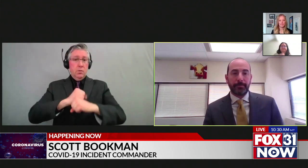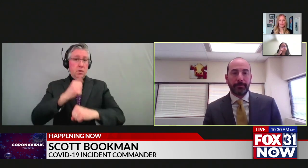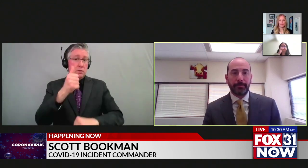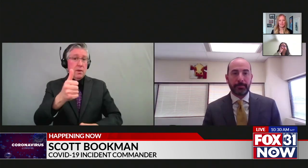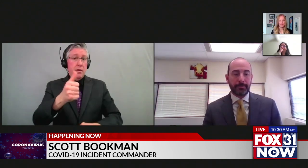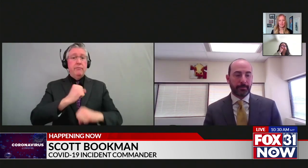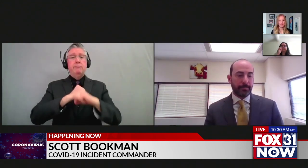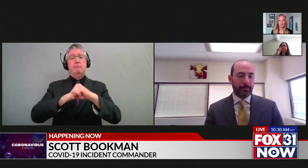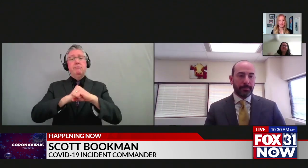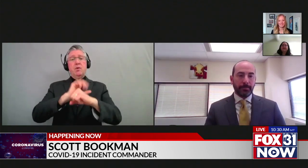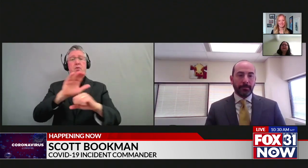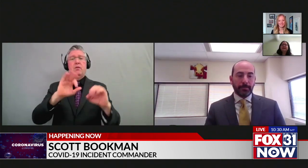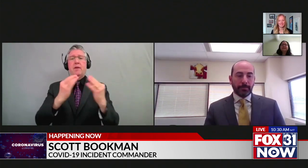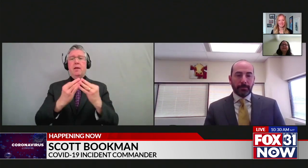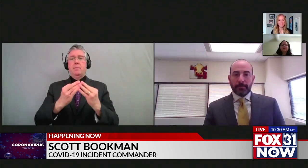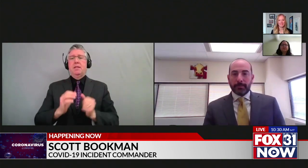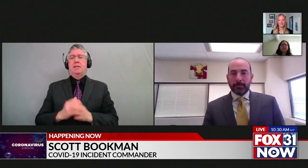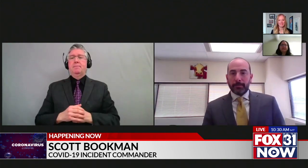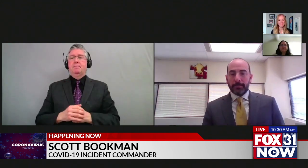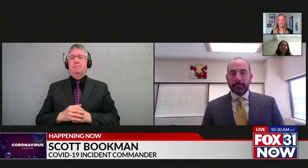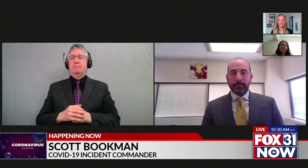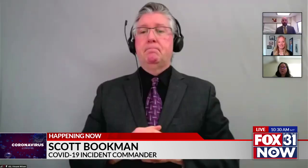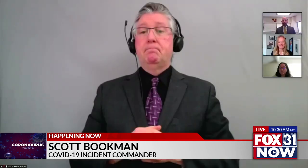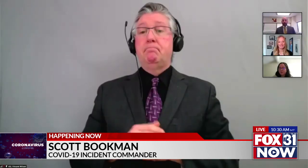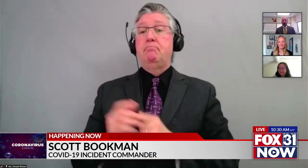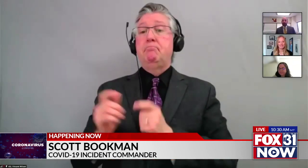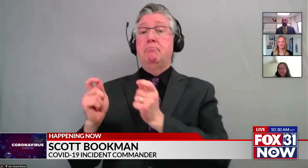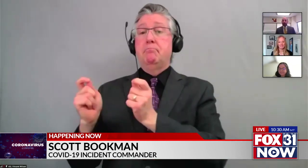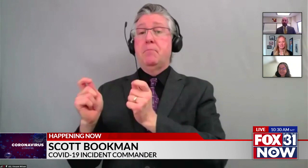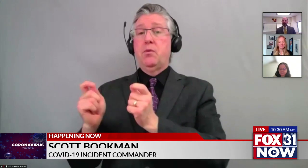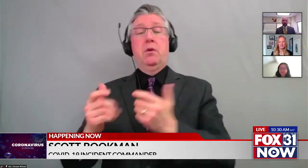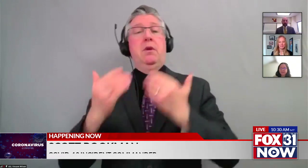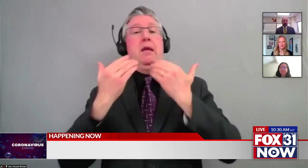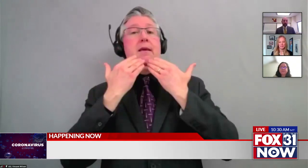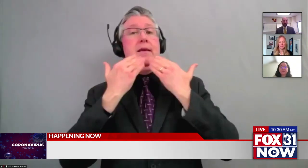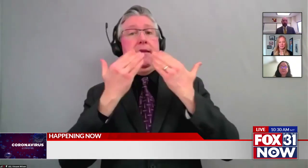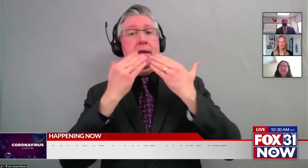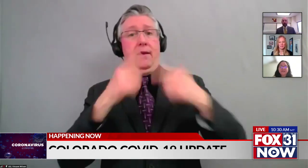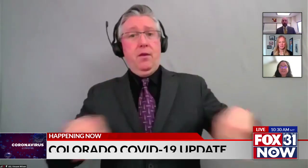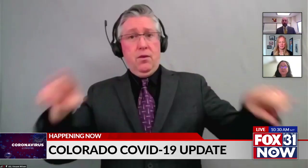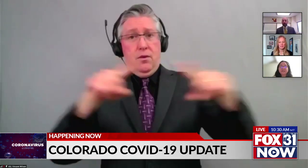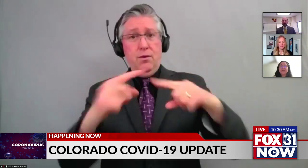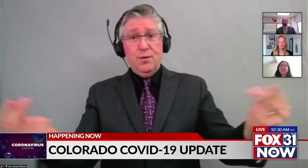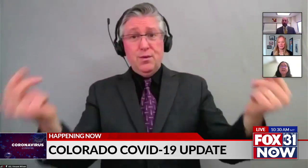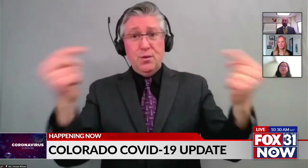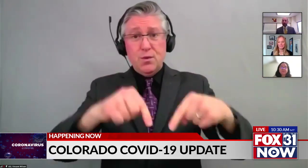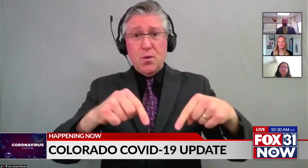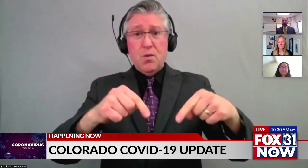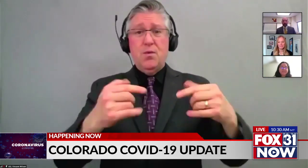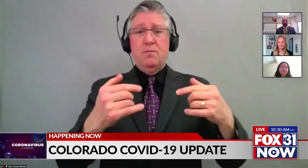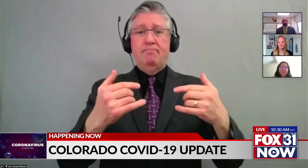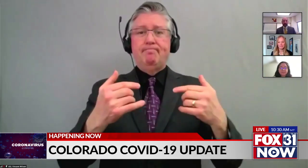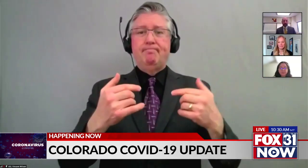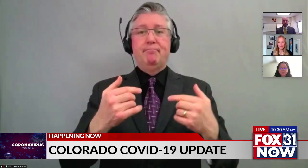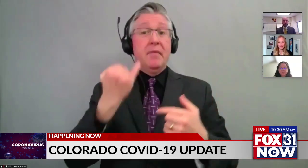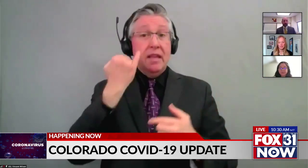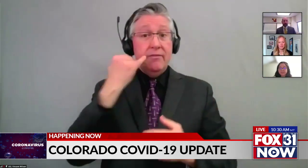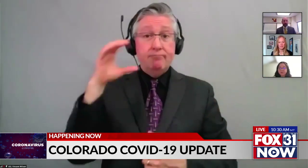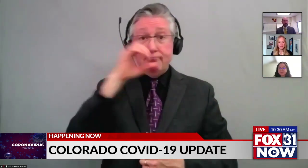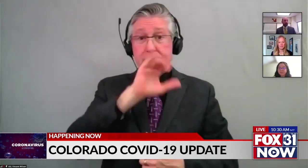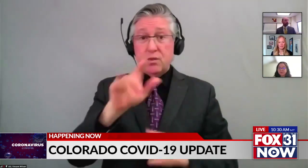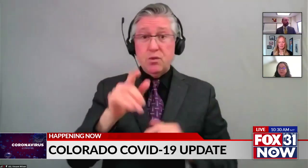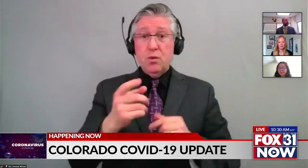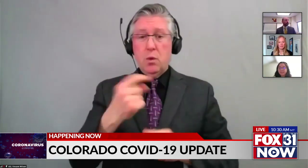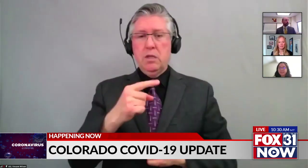All right. Thank you, everyone, for joining this morning. If you have any questions that we weren't able to get to this morning, please do email us at media underscore info at